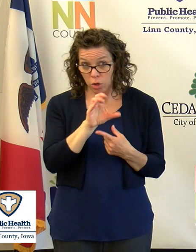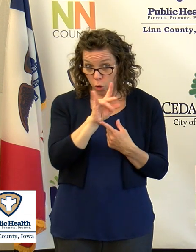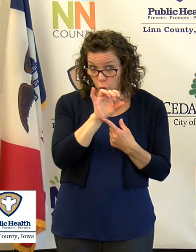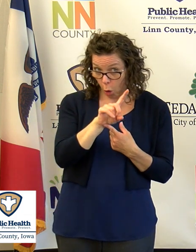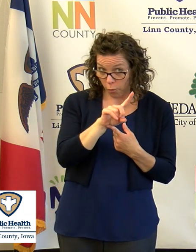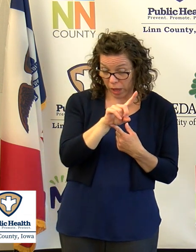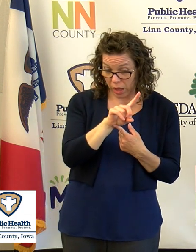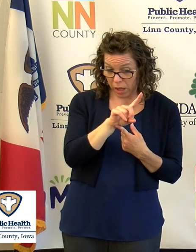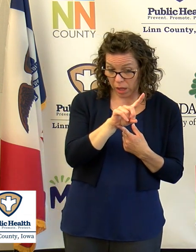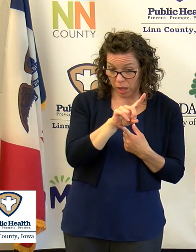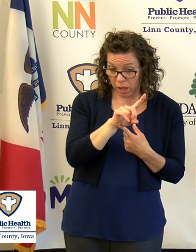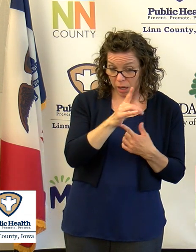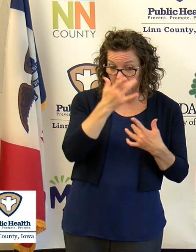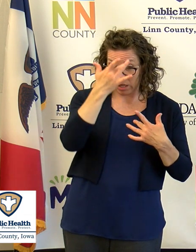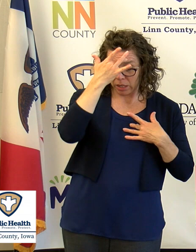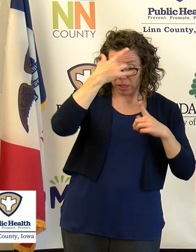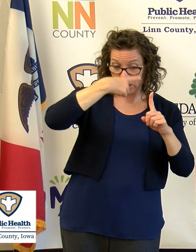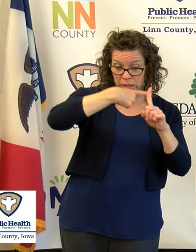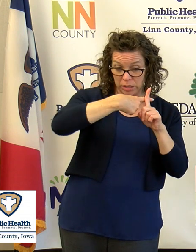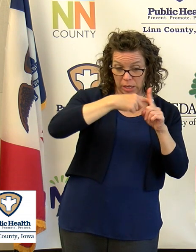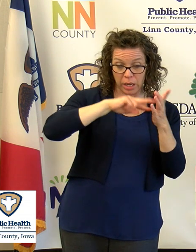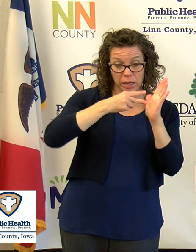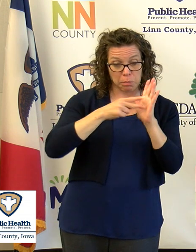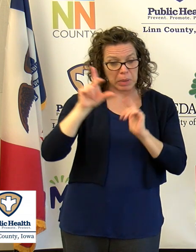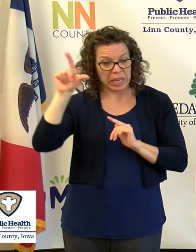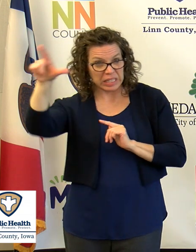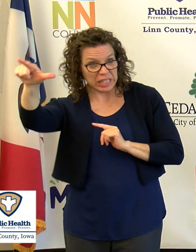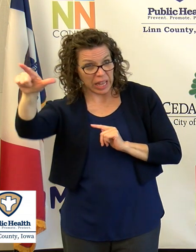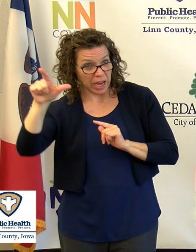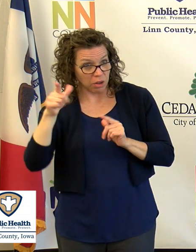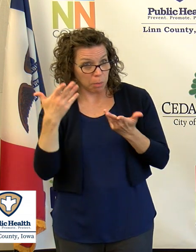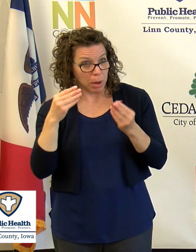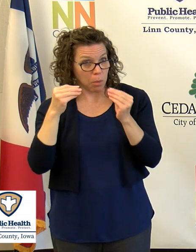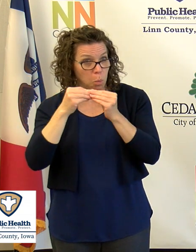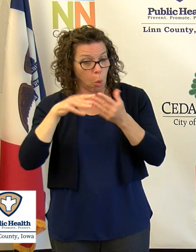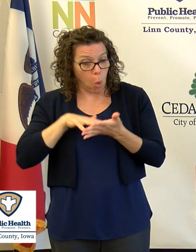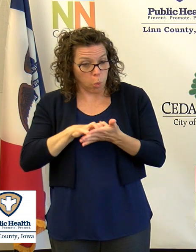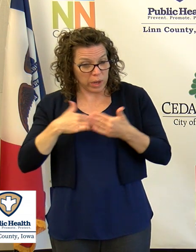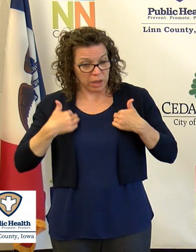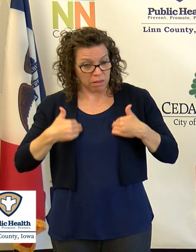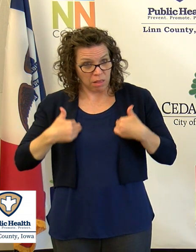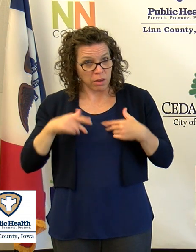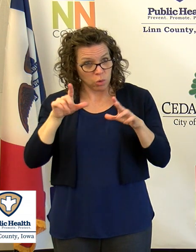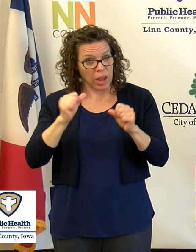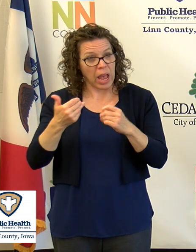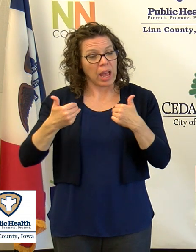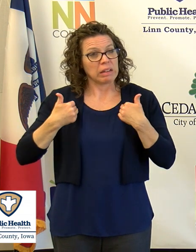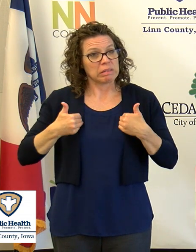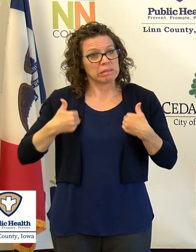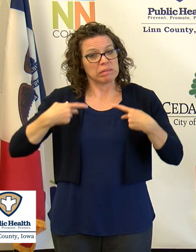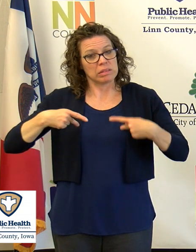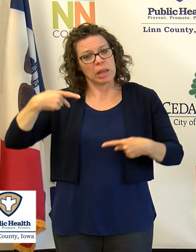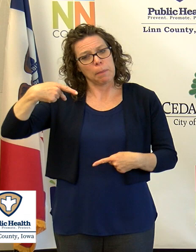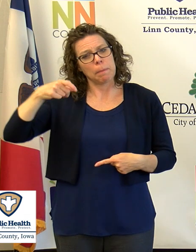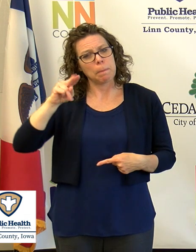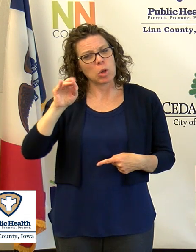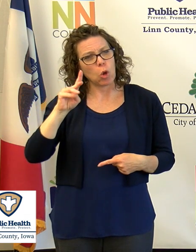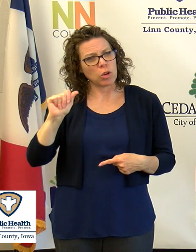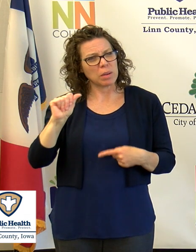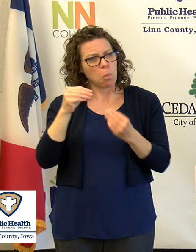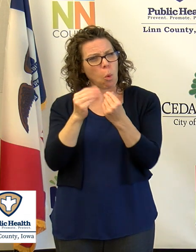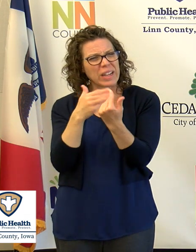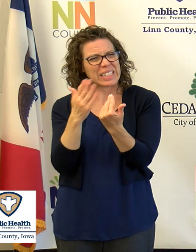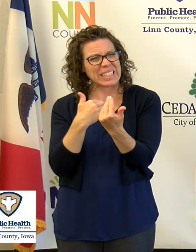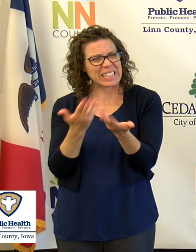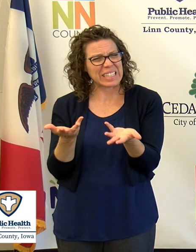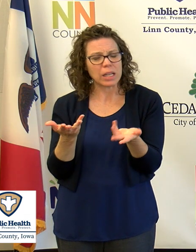would that make you more susceptible to getting pneumonia in the future? I don't know that I would go that far. I think what they're